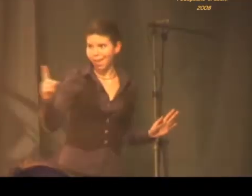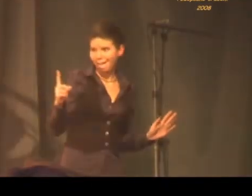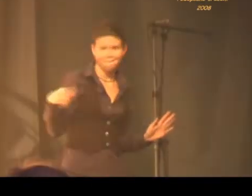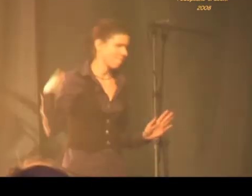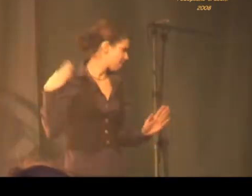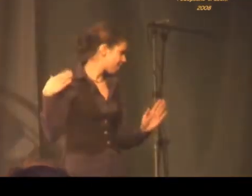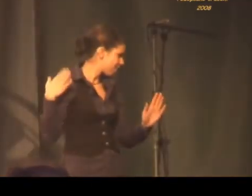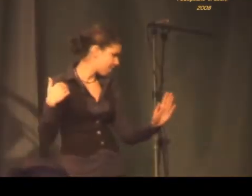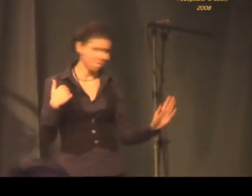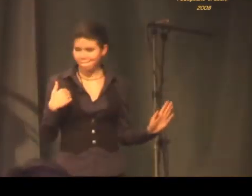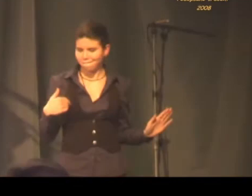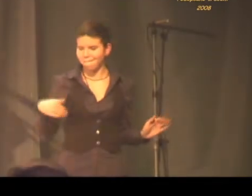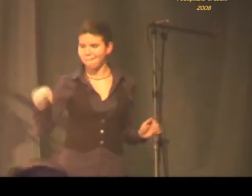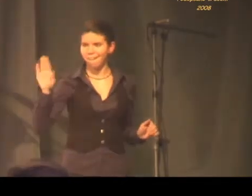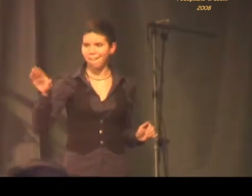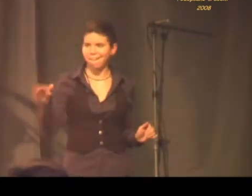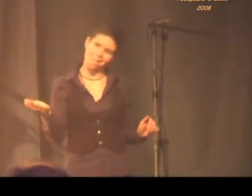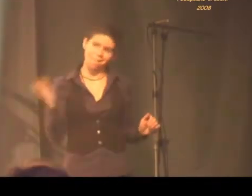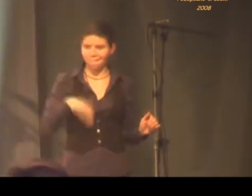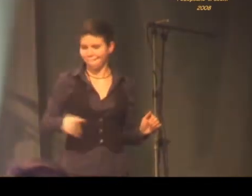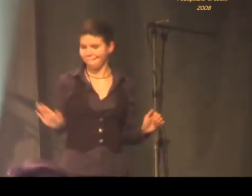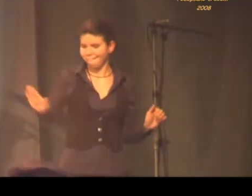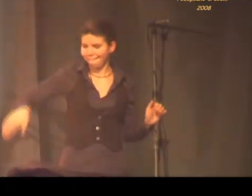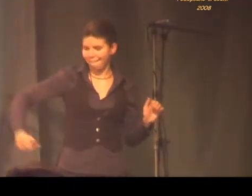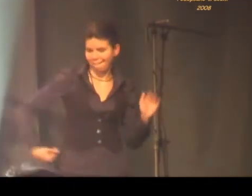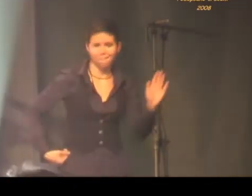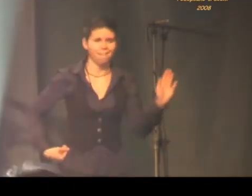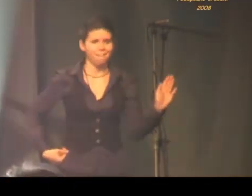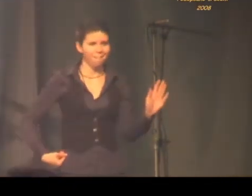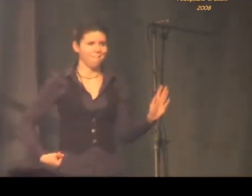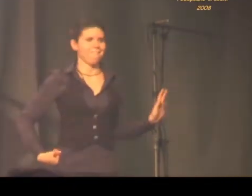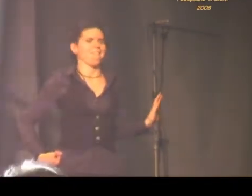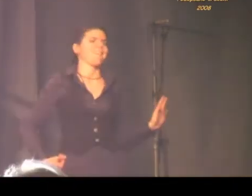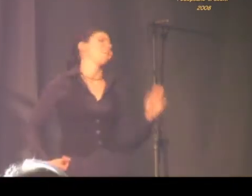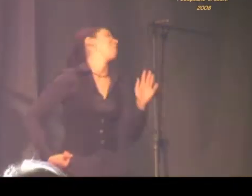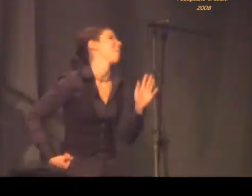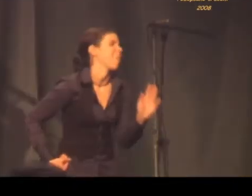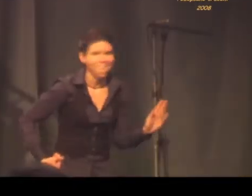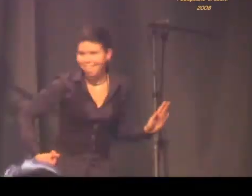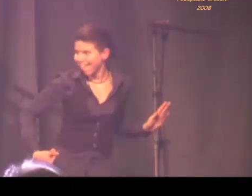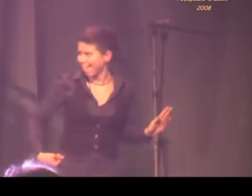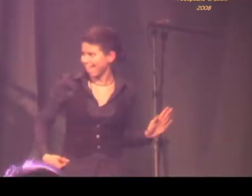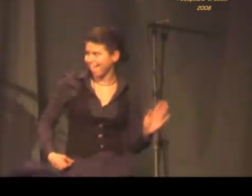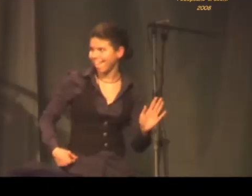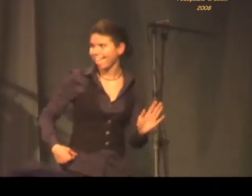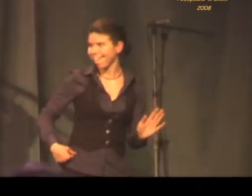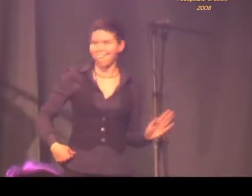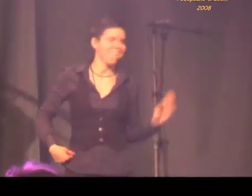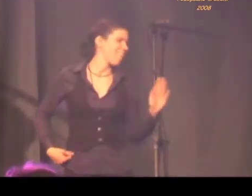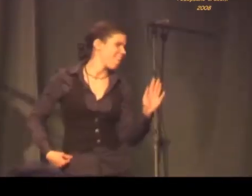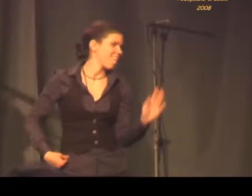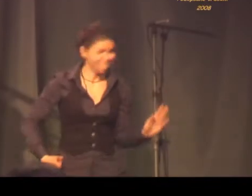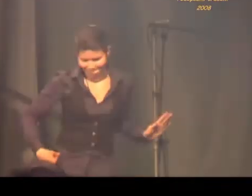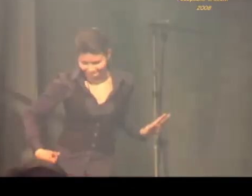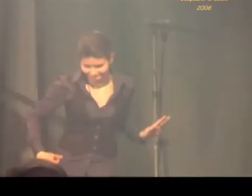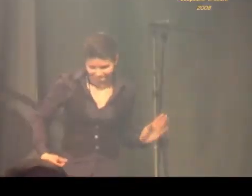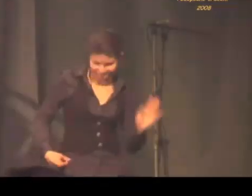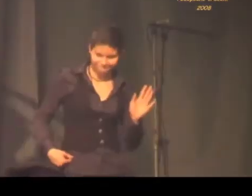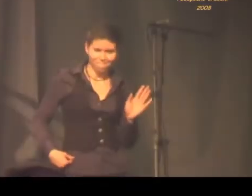such a burning diesel. Let it be a kiss, let it be a fire,